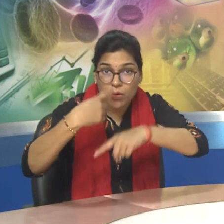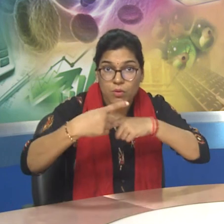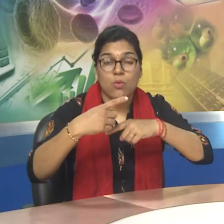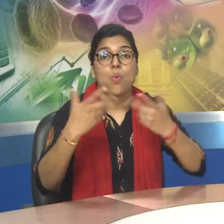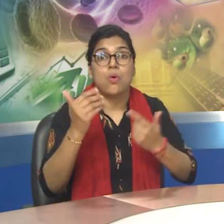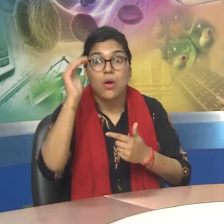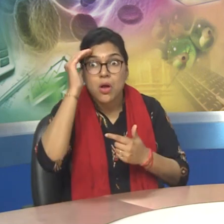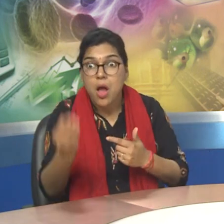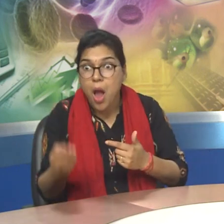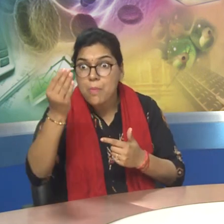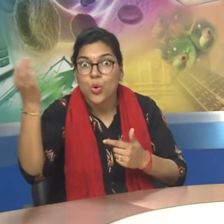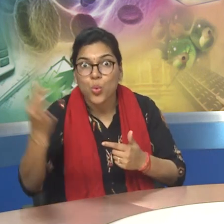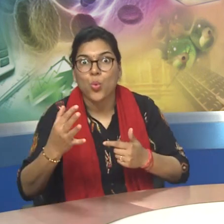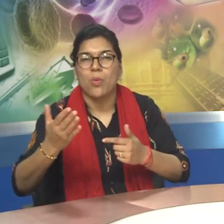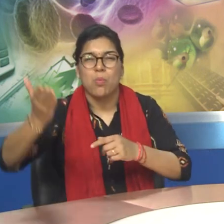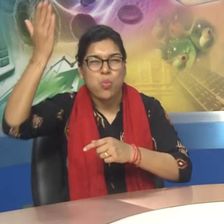new products or techniques.